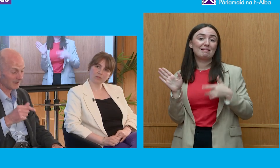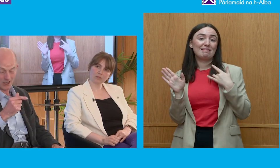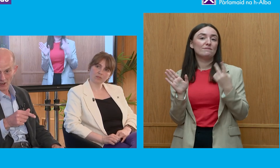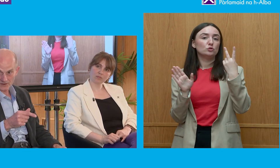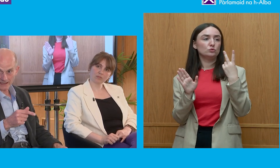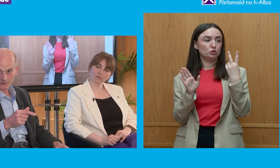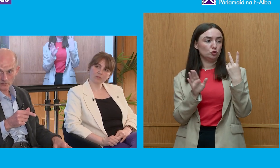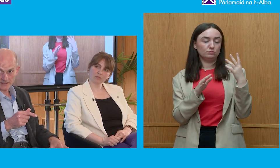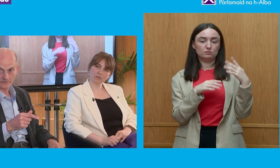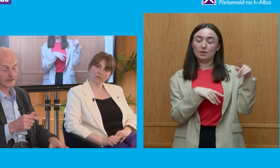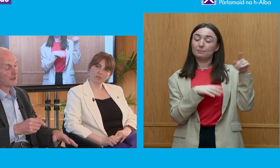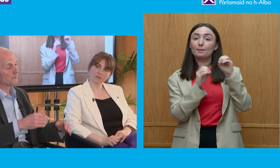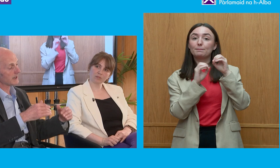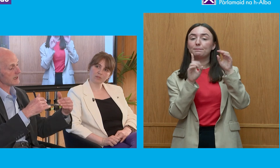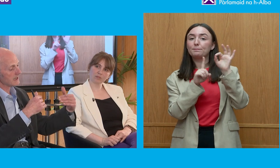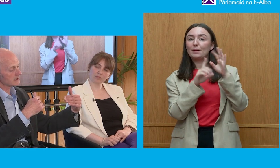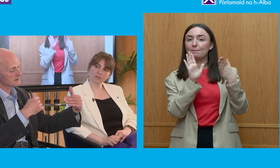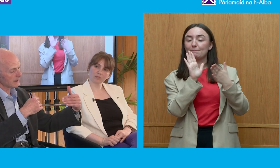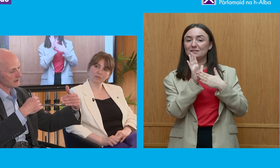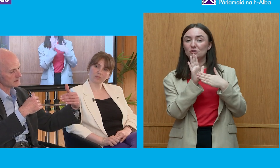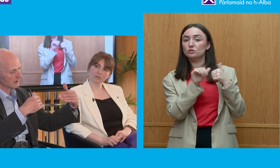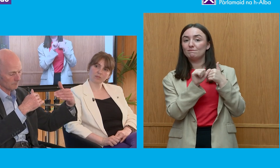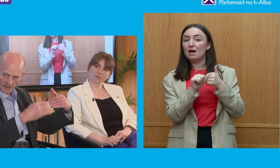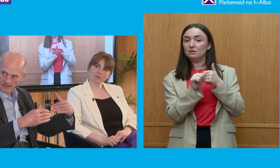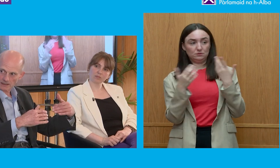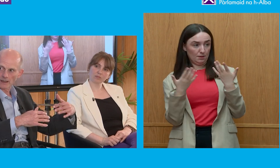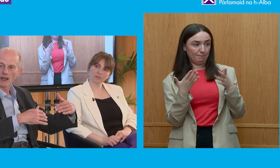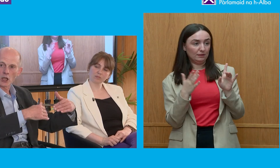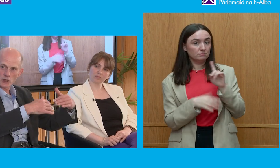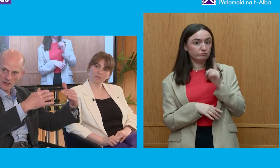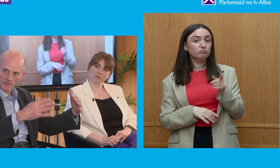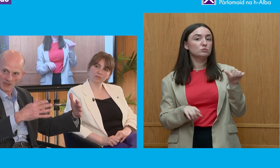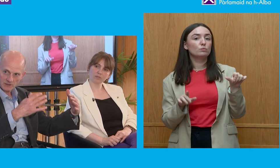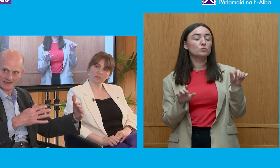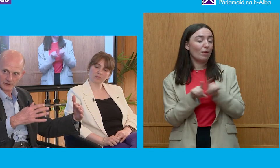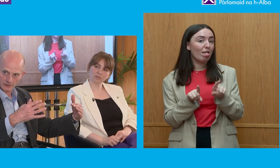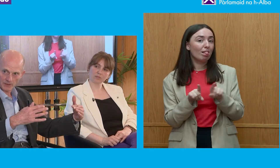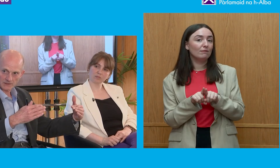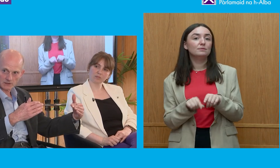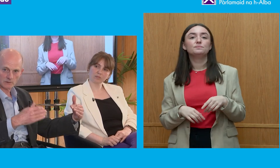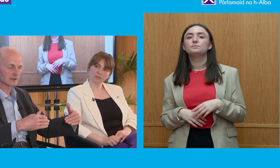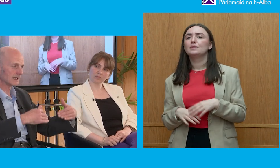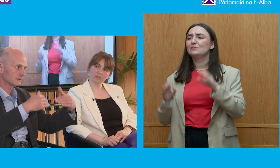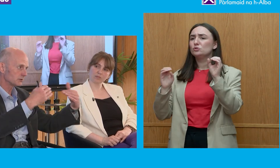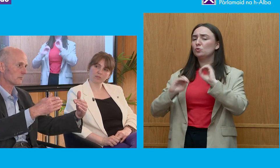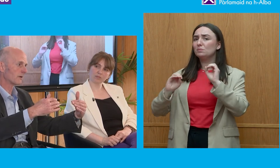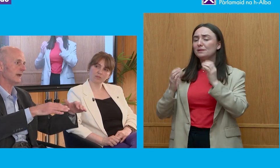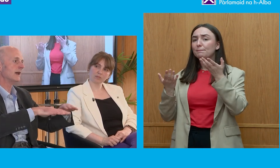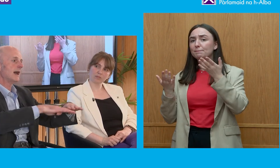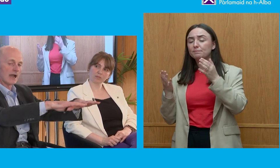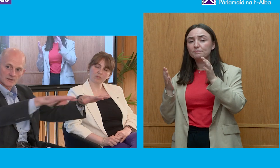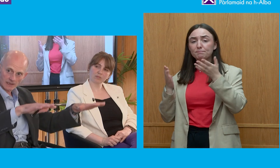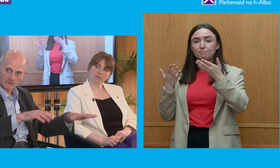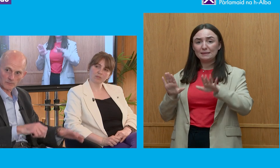advisor on standards and all the rest of it but it is opaque and none of them have a statutory basis which allows them to